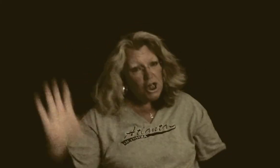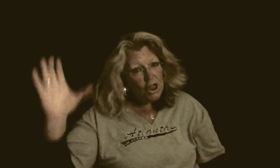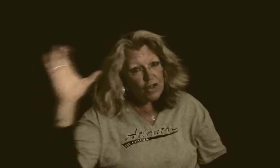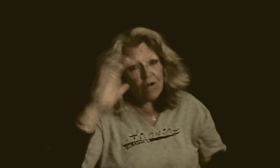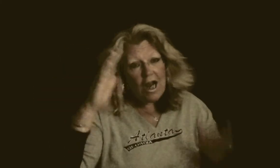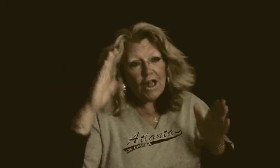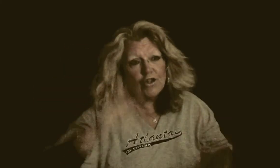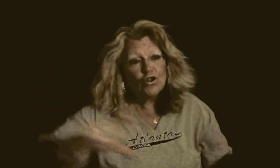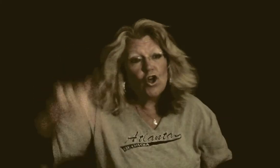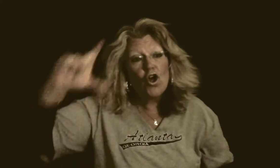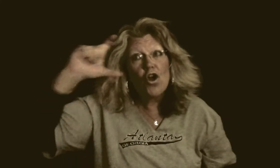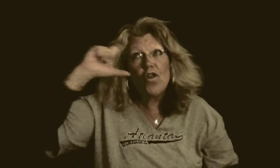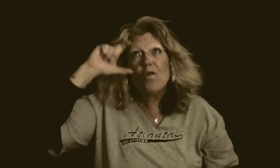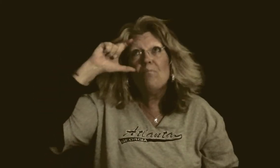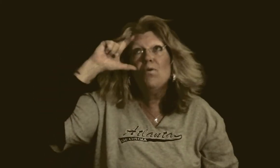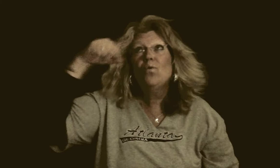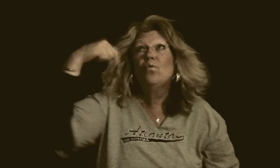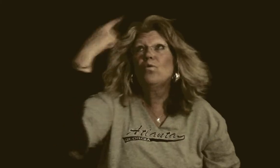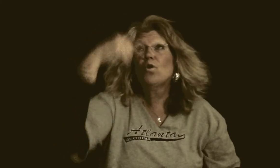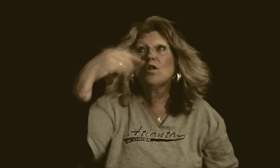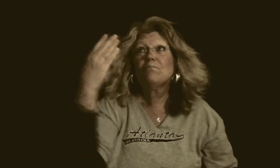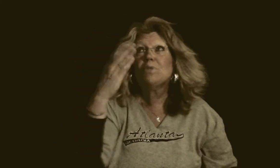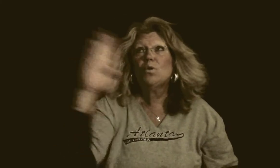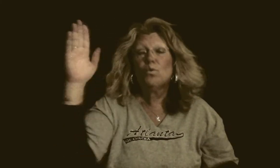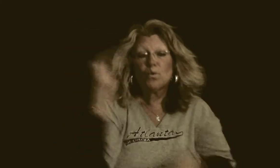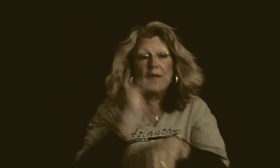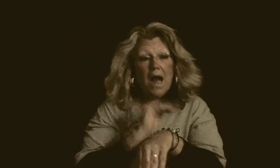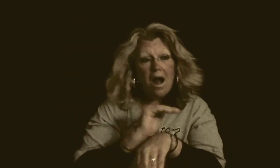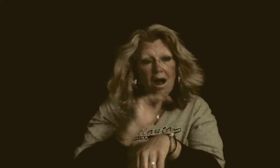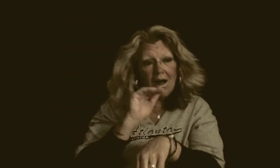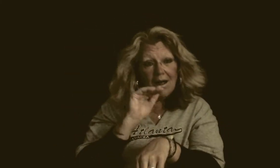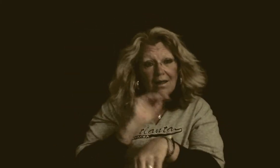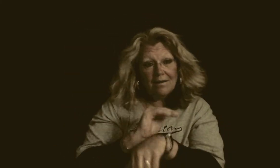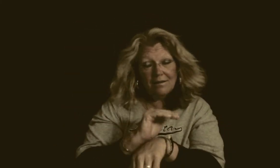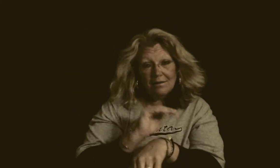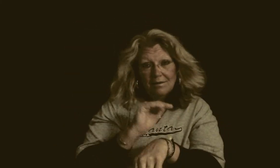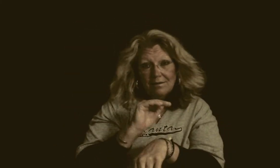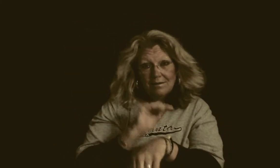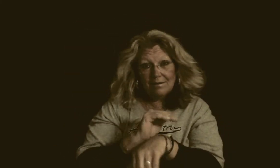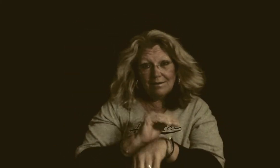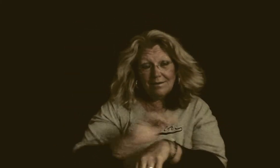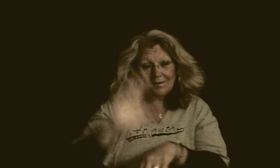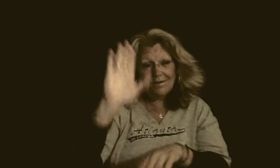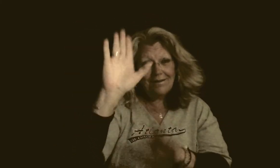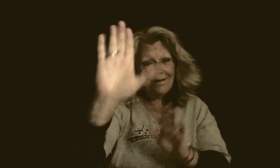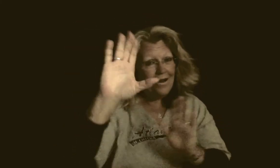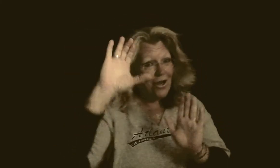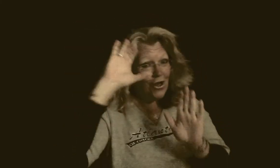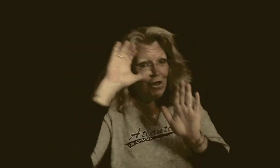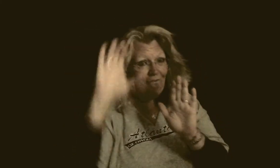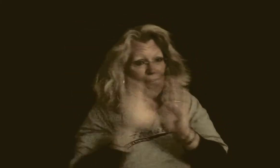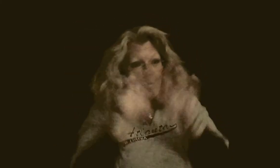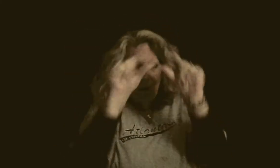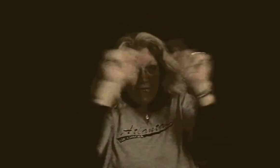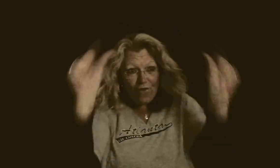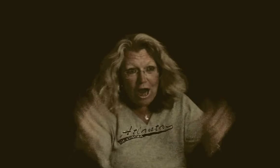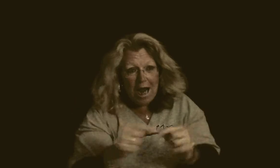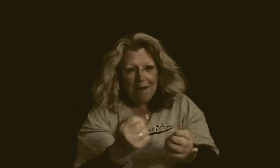Stranger, the moon looks blue tonight Your photo faint